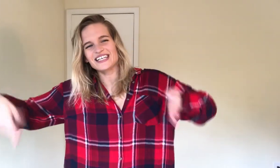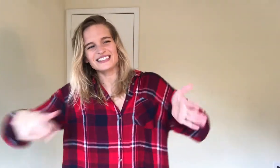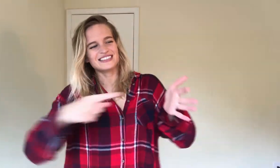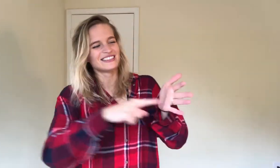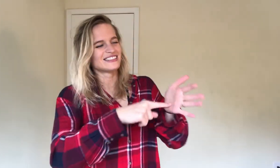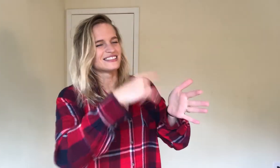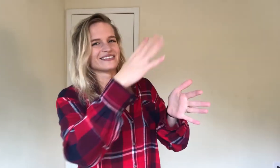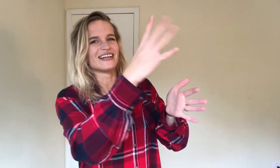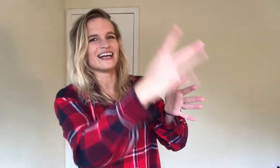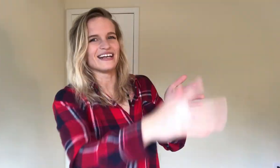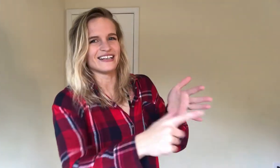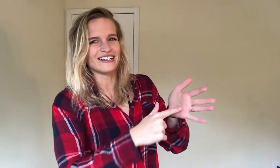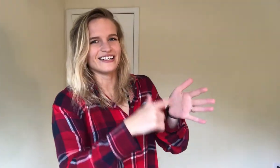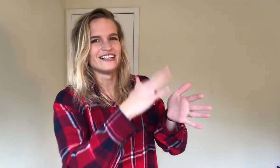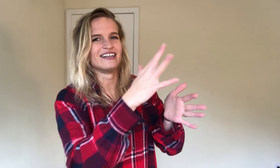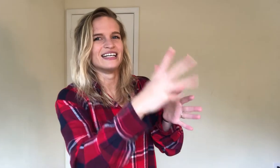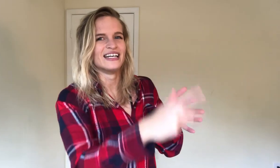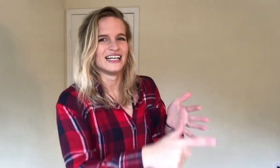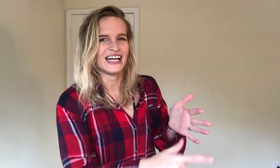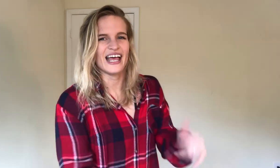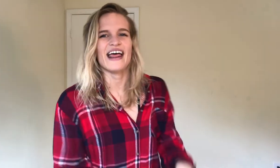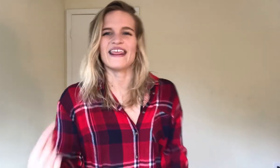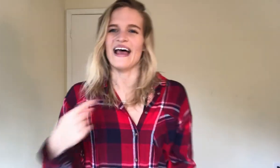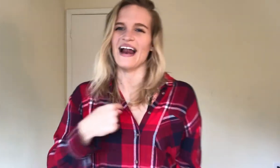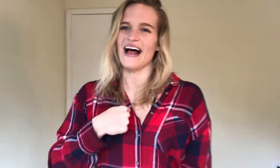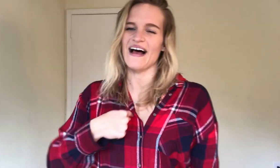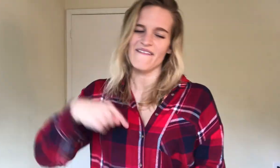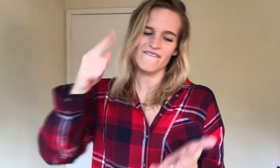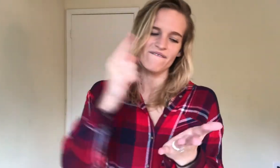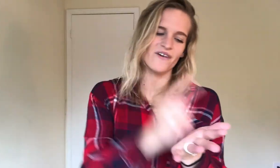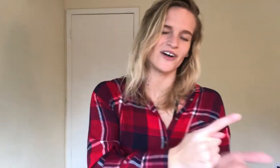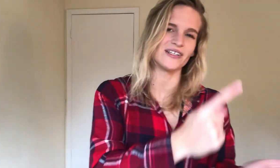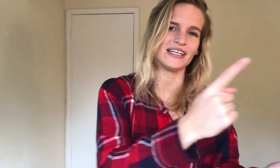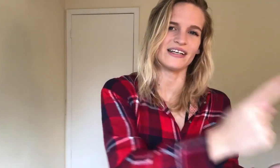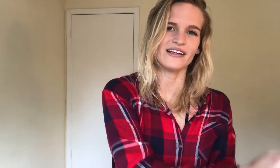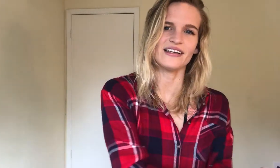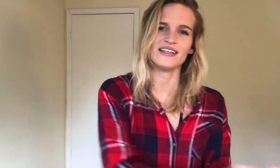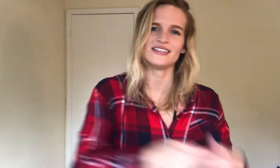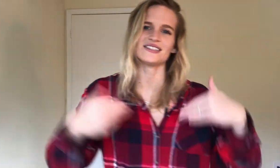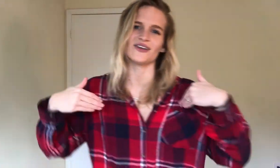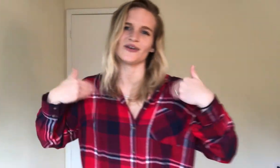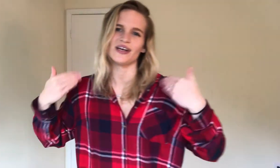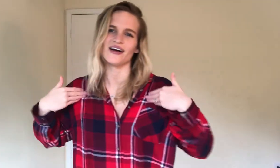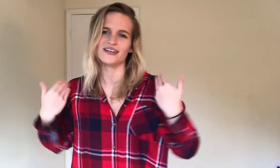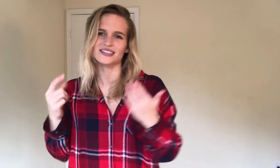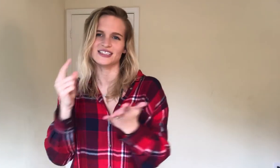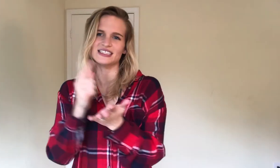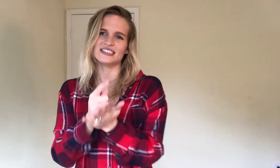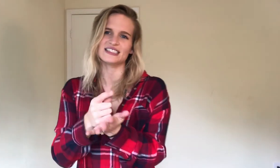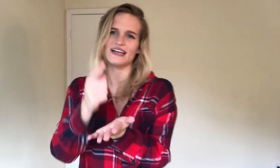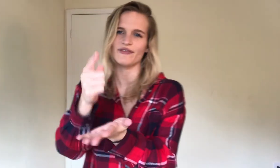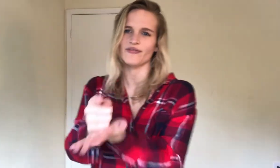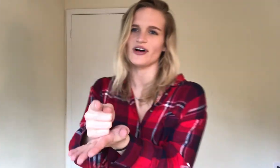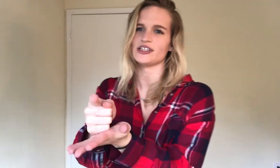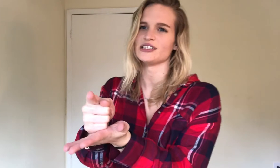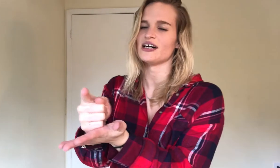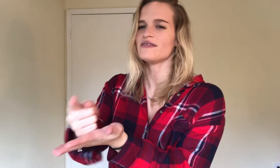sense? It's rare, that I've fallen, so young. So, this is the sign for fall in love,